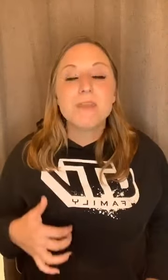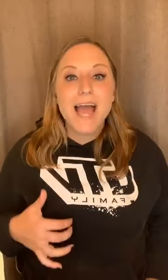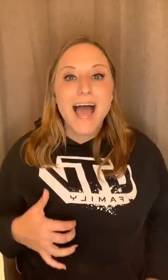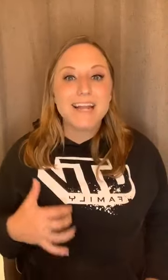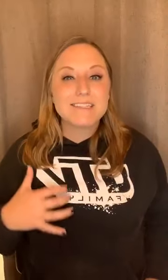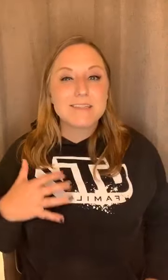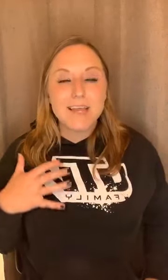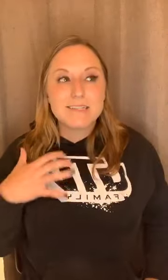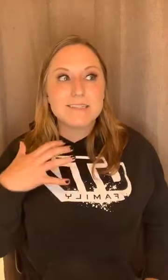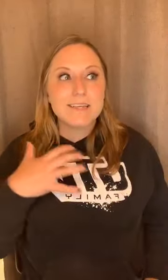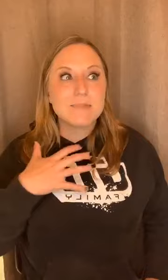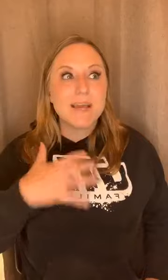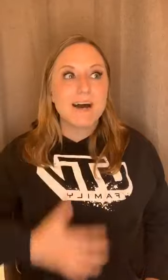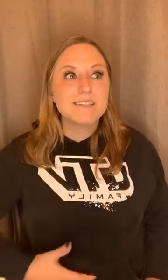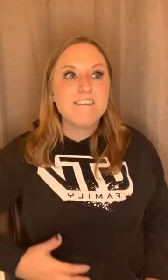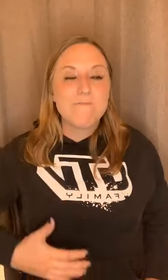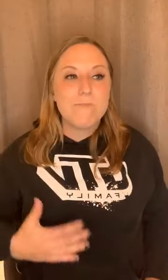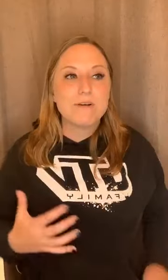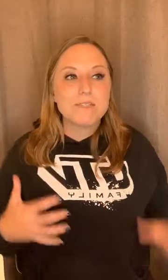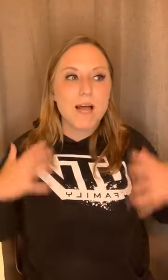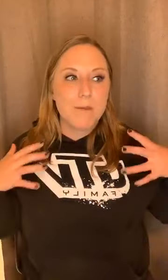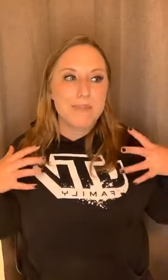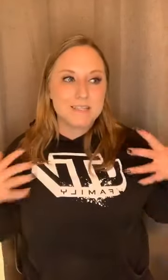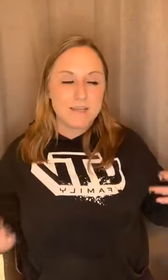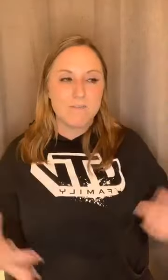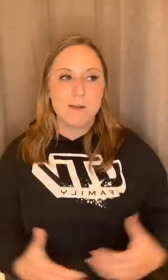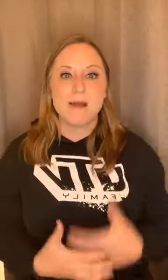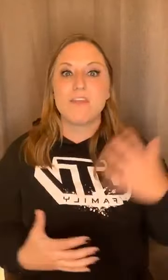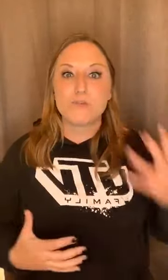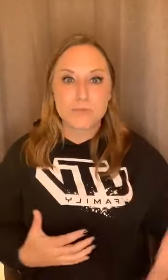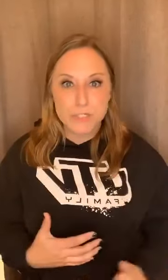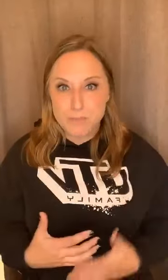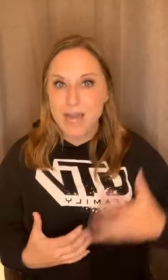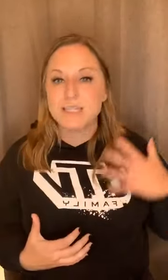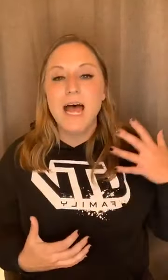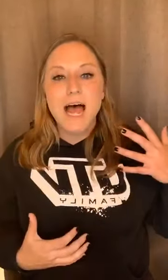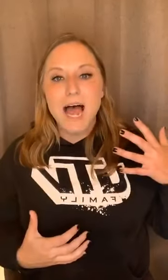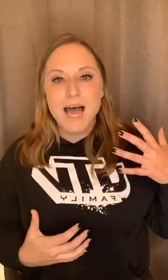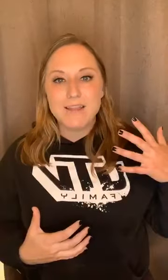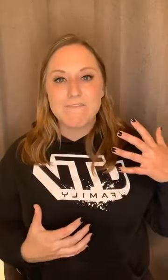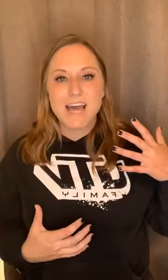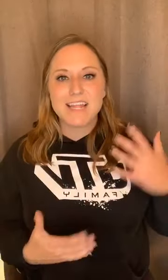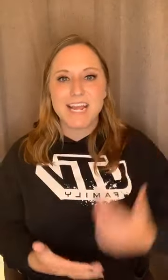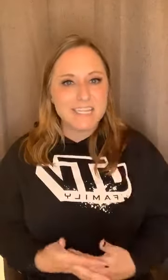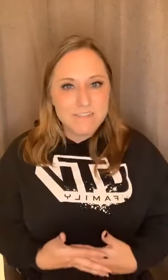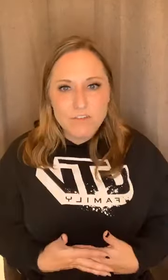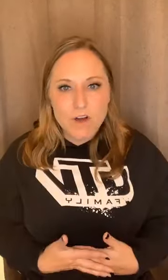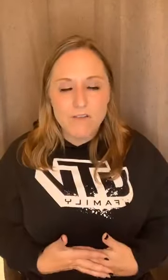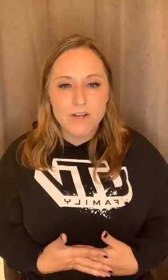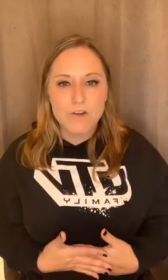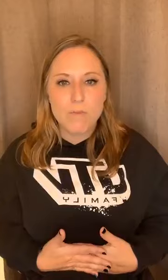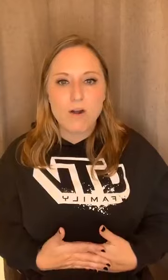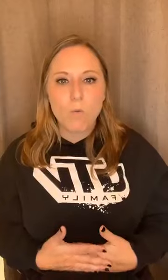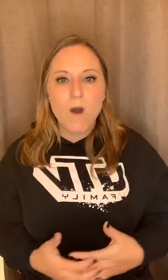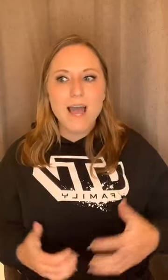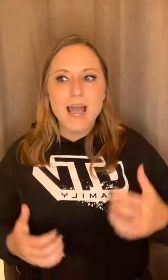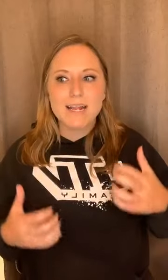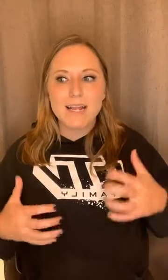And it's, it's, it's because I've built up this love for my body. There's respect and the fact that I get to feel confident no matter what and getting